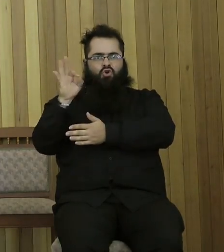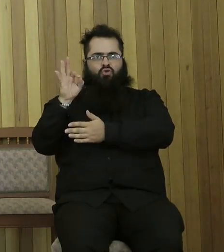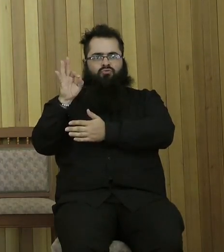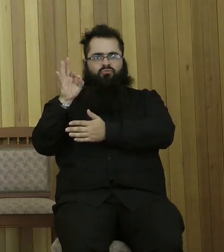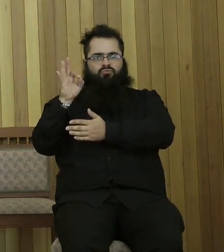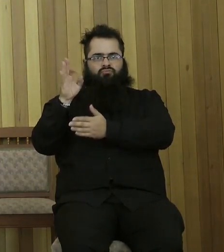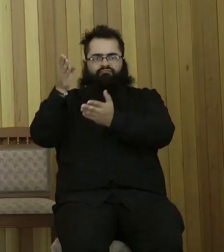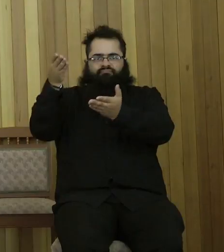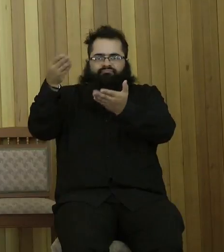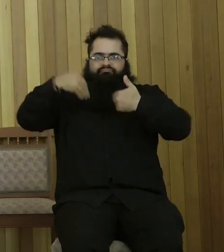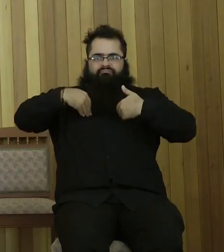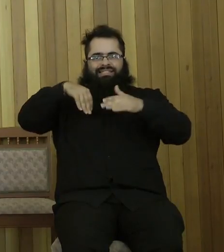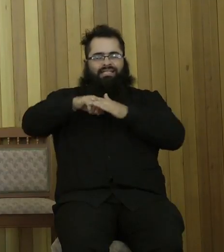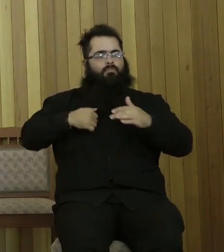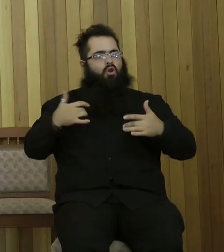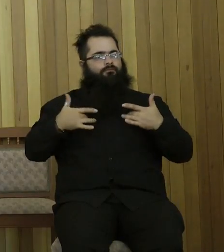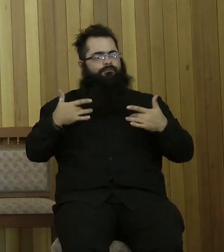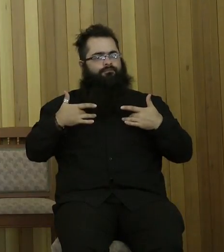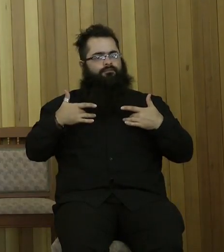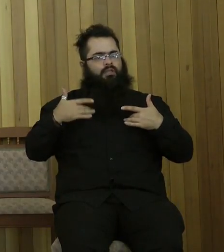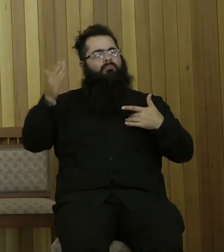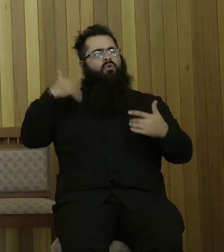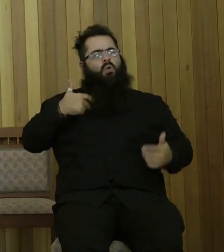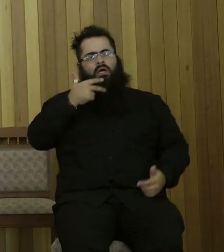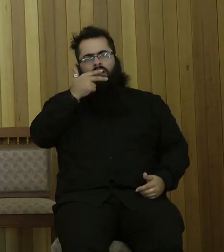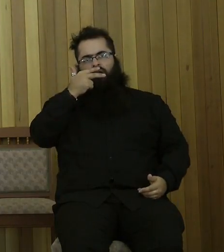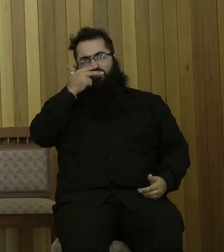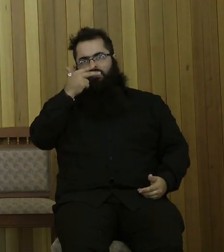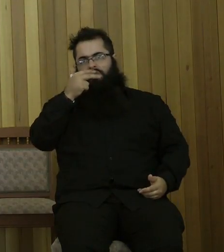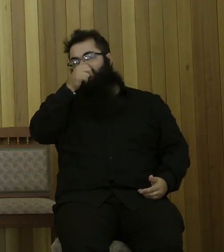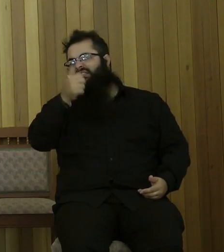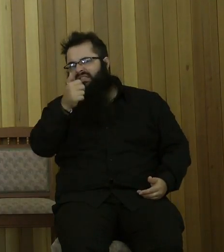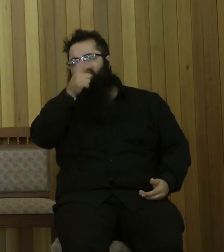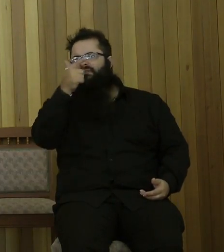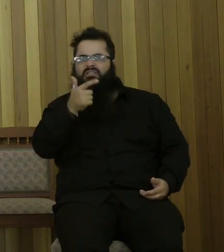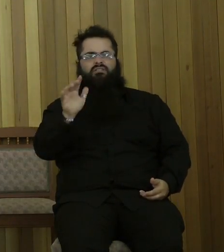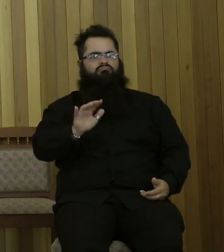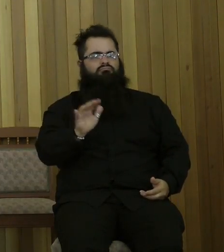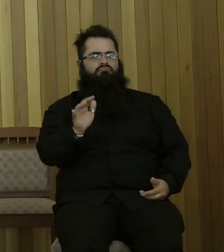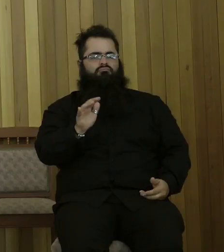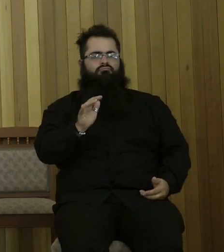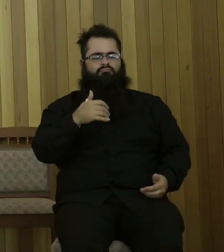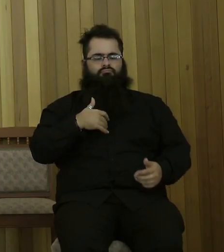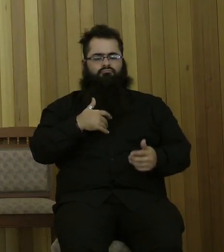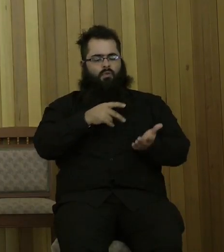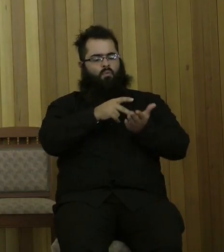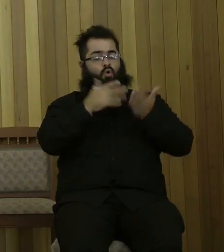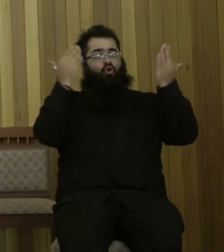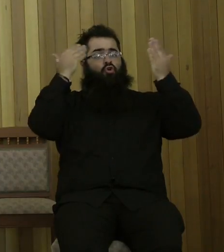When I was 18, when I was young, 16, 17, more widely, and I used to walk the streets at night. Now, this is at a